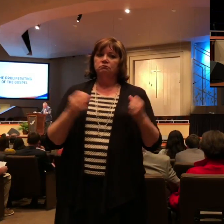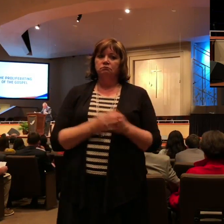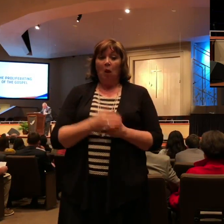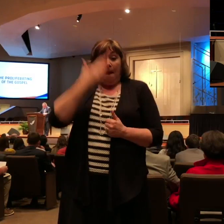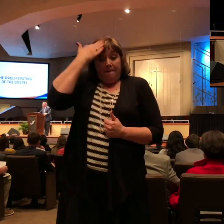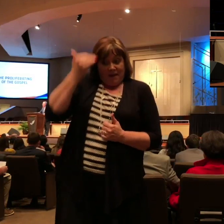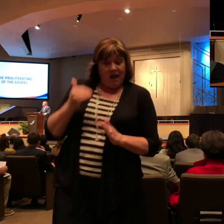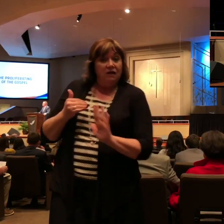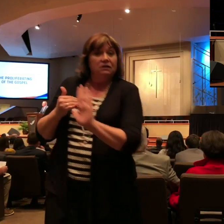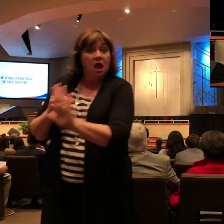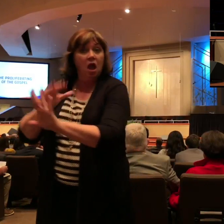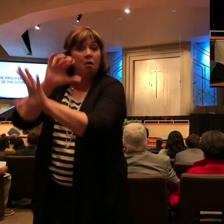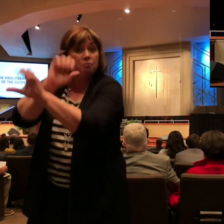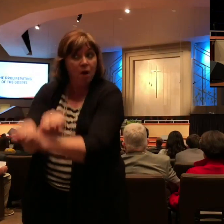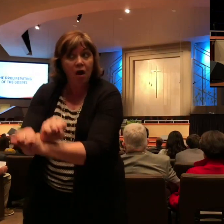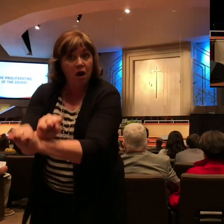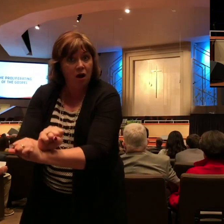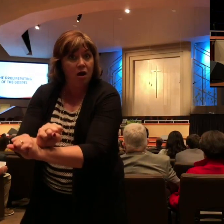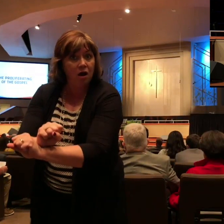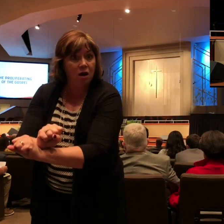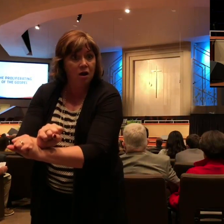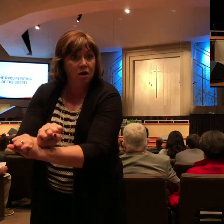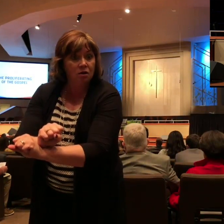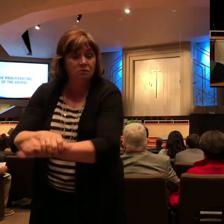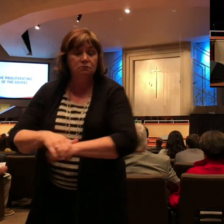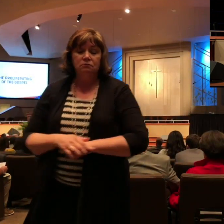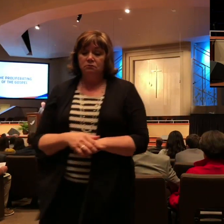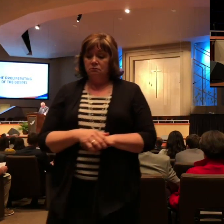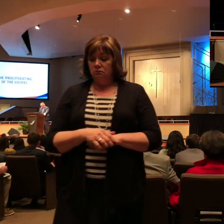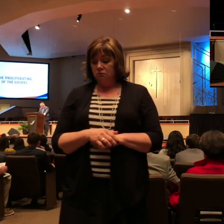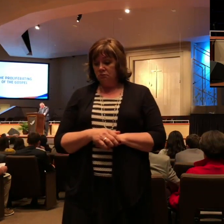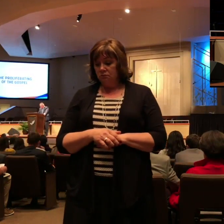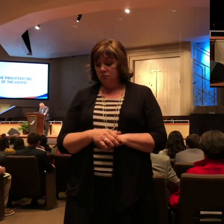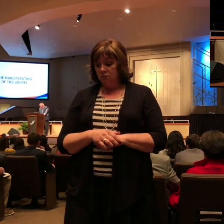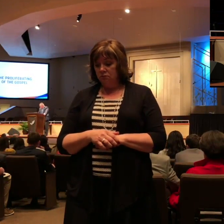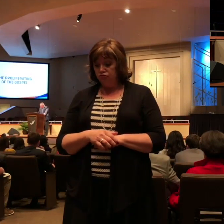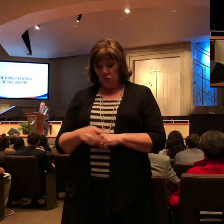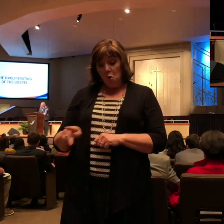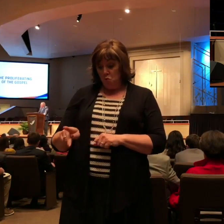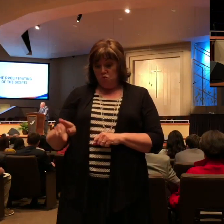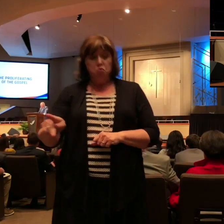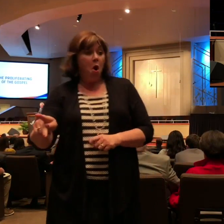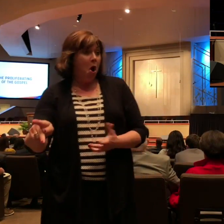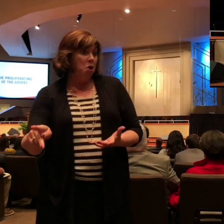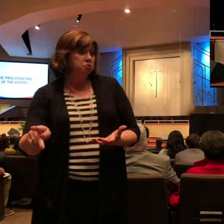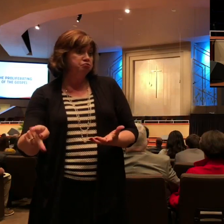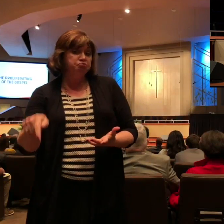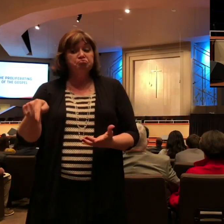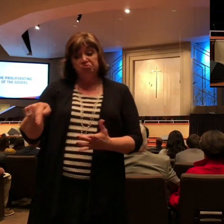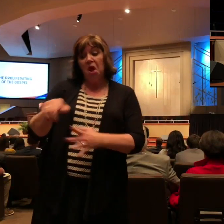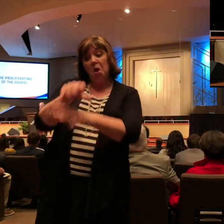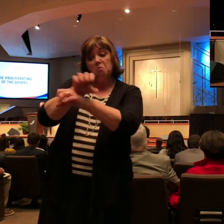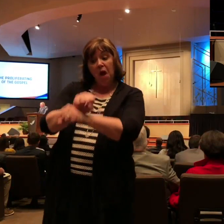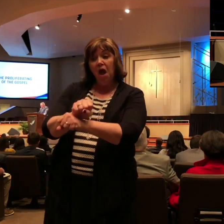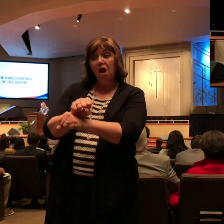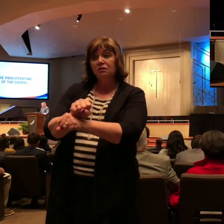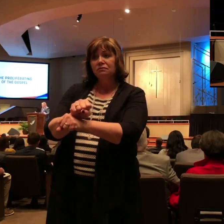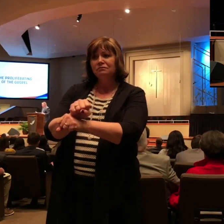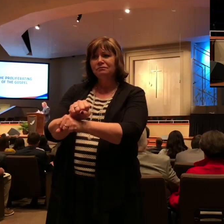The sentiment was if Paul could be winning souls to Christ while he was chained to Roman soldiers and